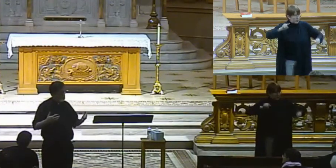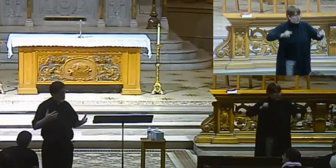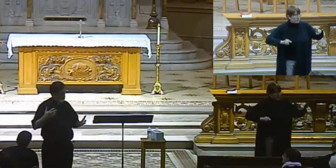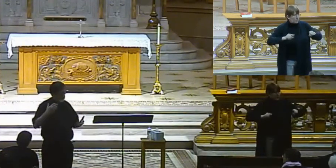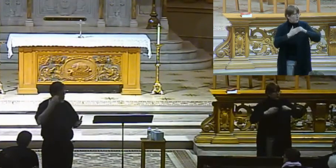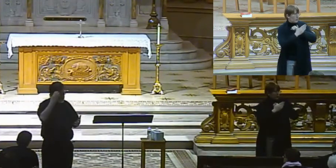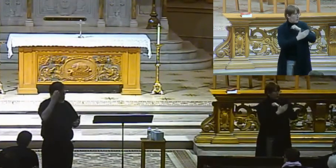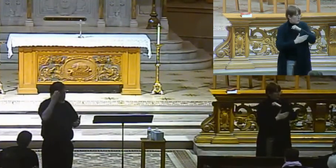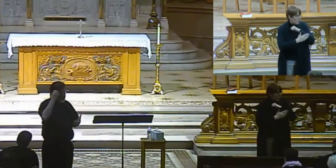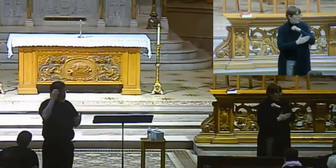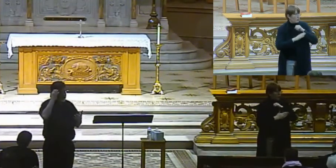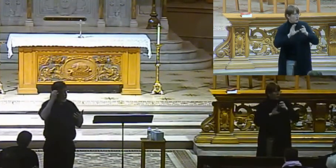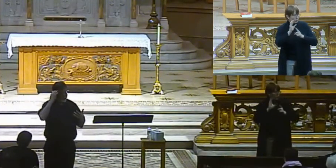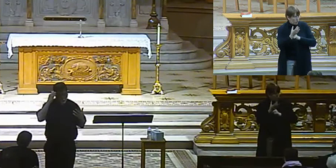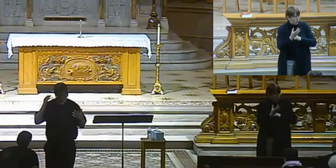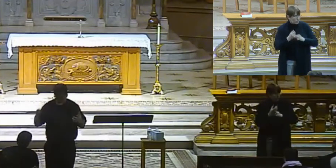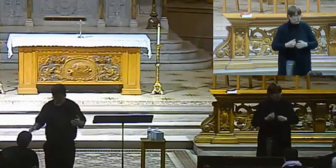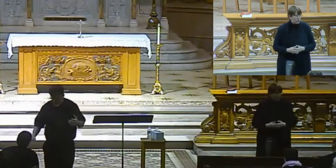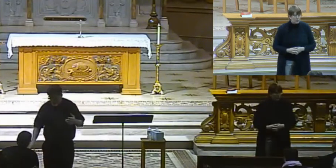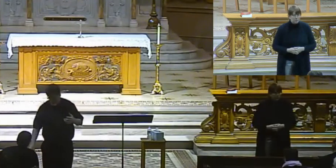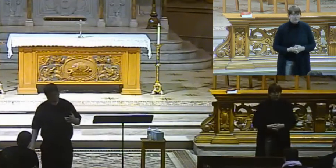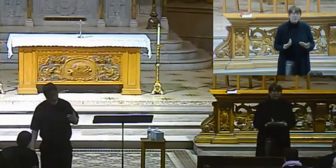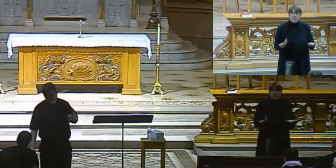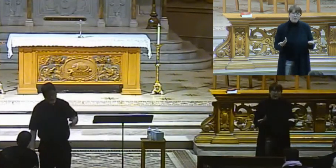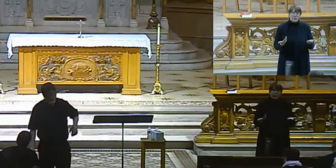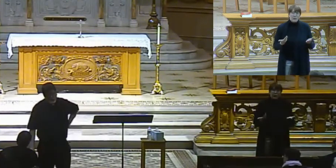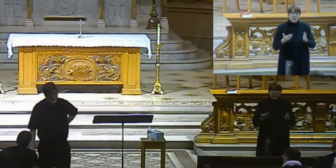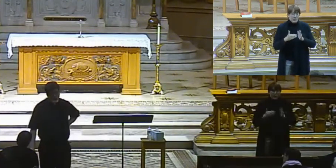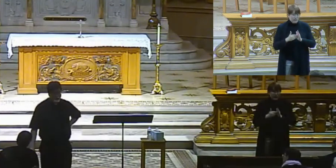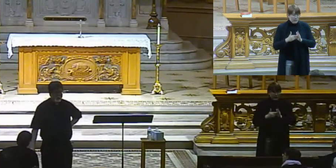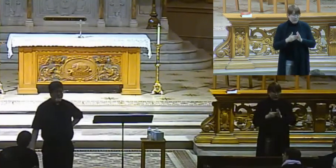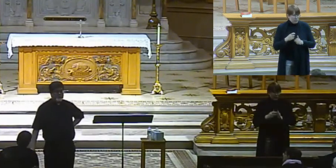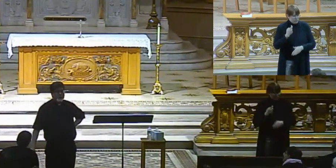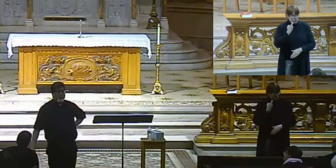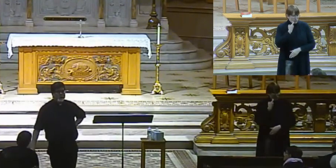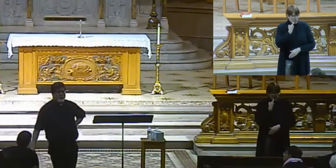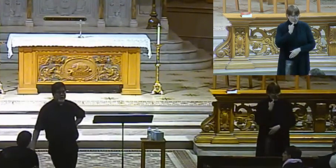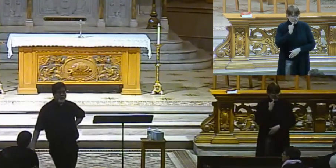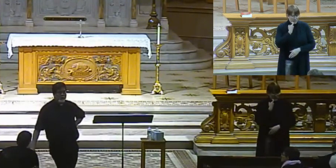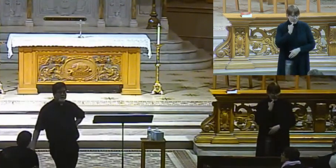places, all right? Now, again, one of the, recently,